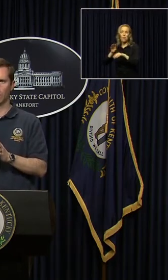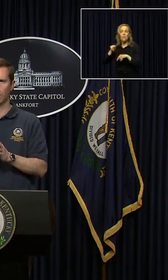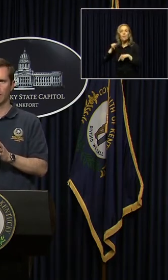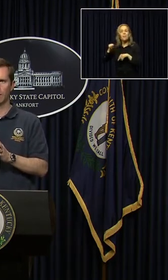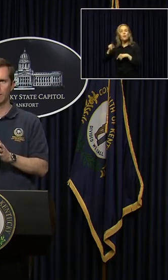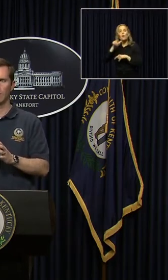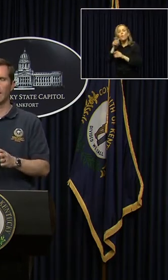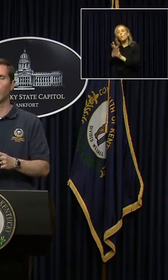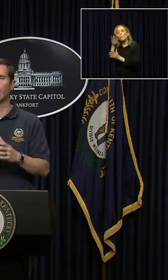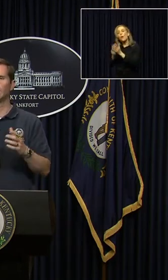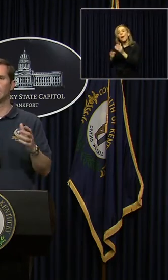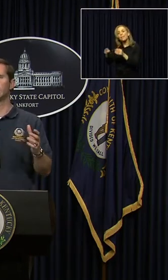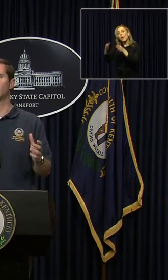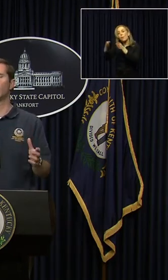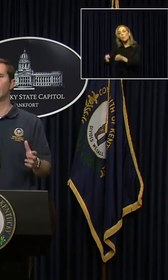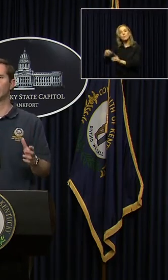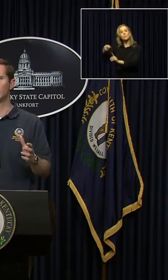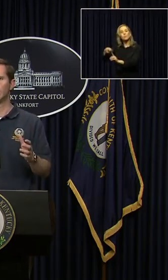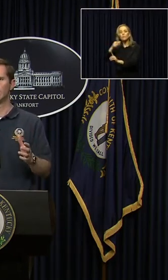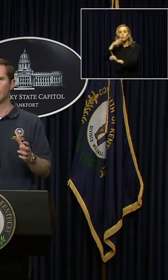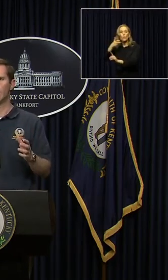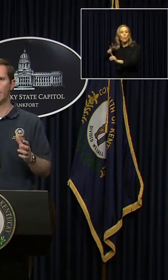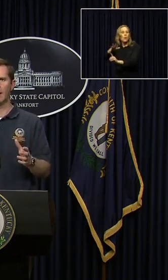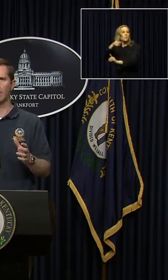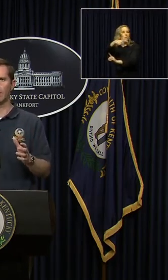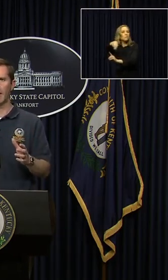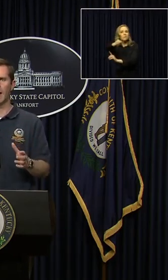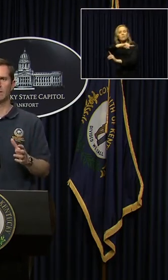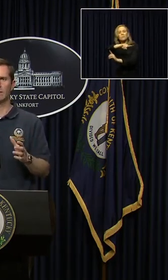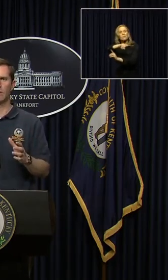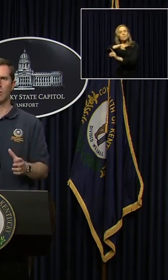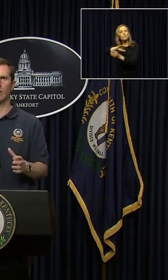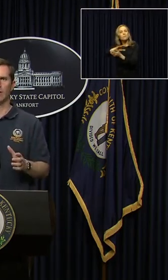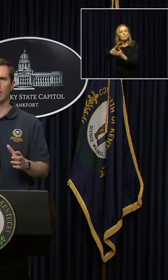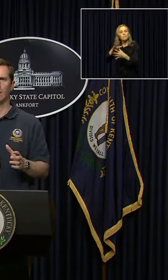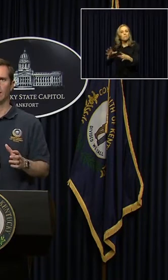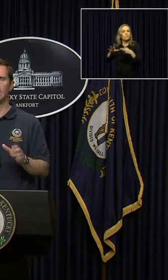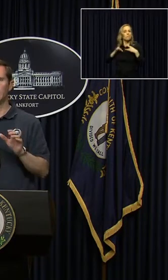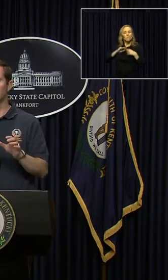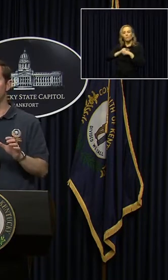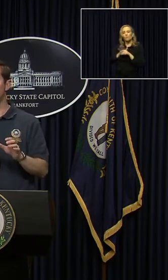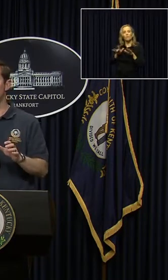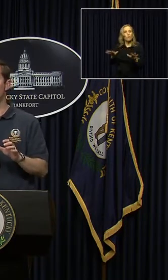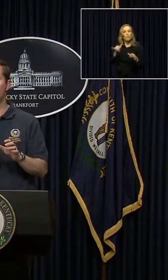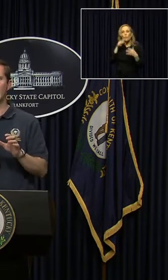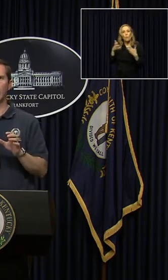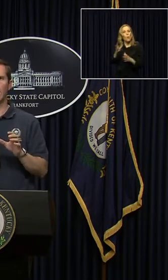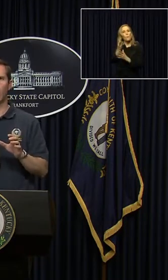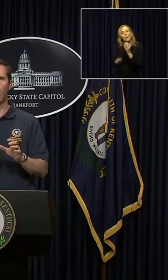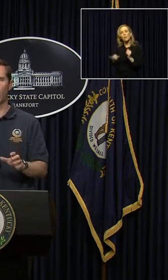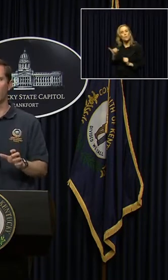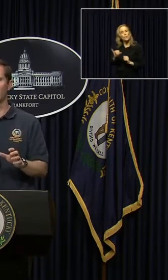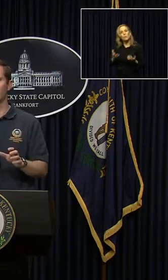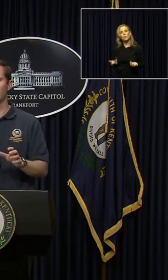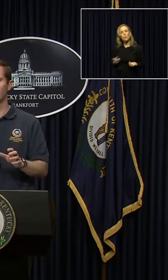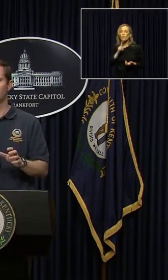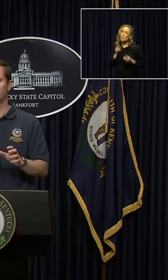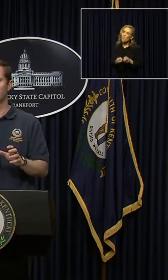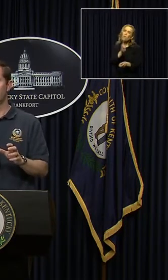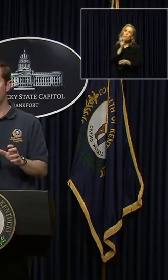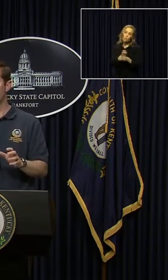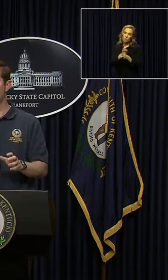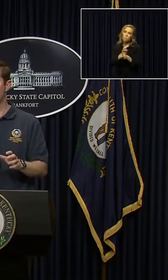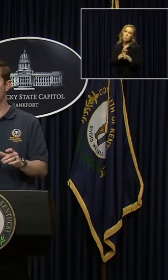their funeral to be a reason that someone else might pass on. These things we are doing right now. They are hard,